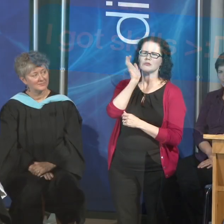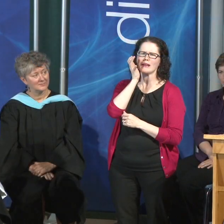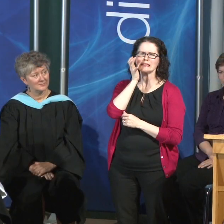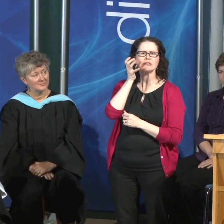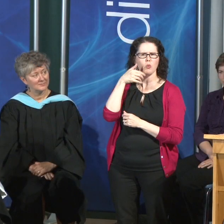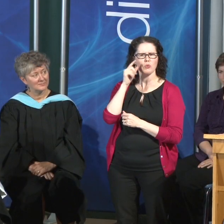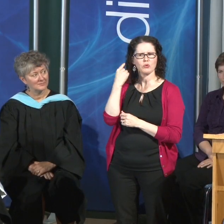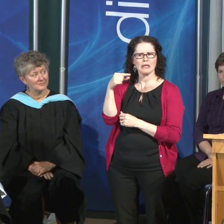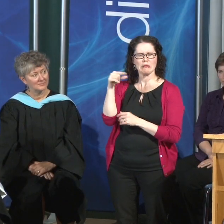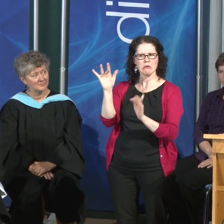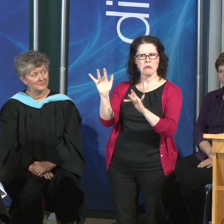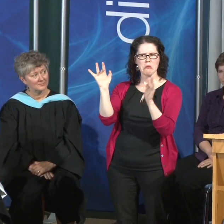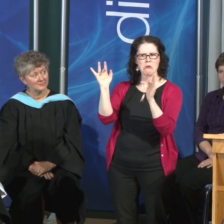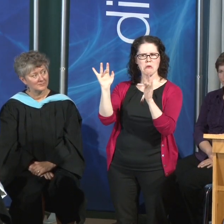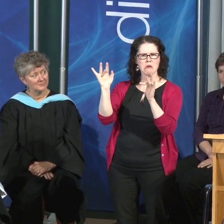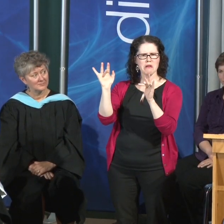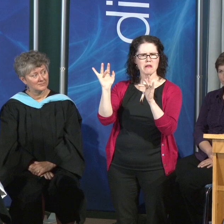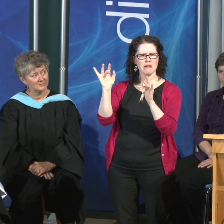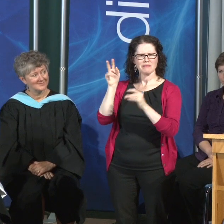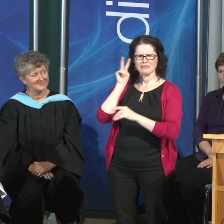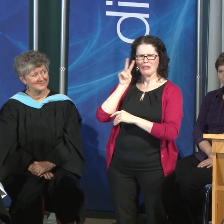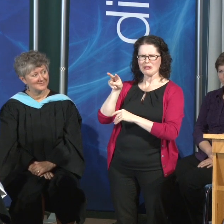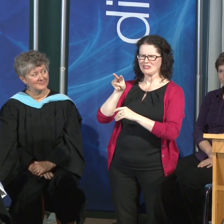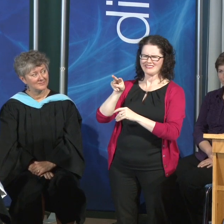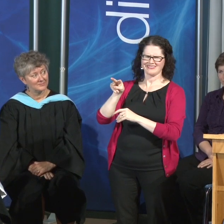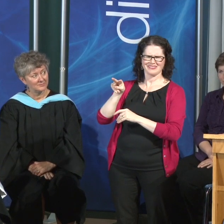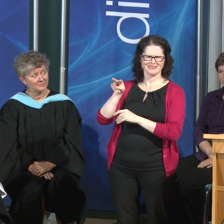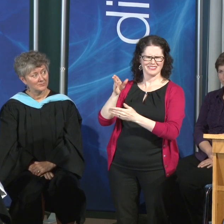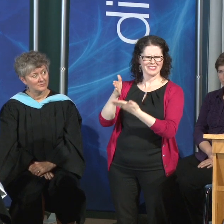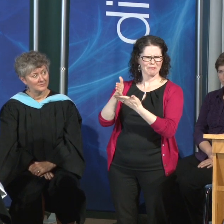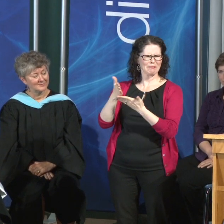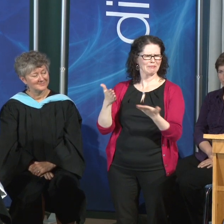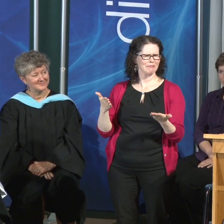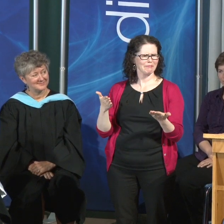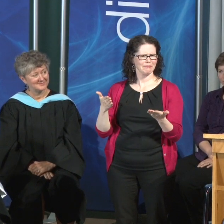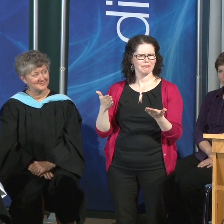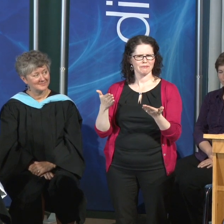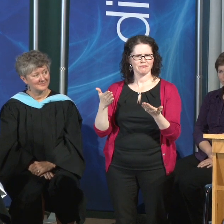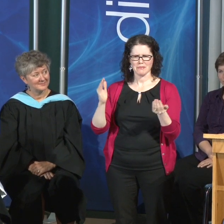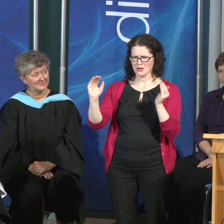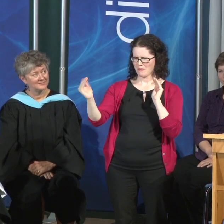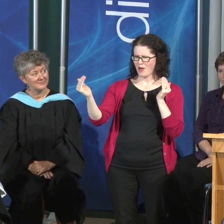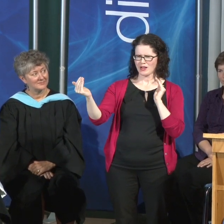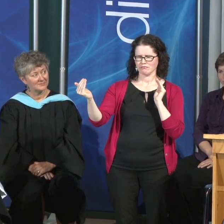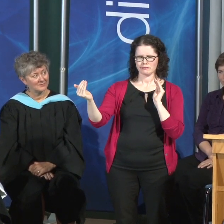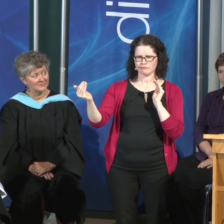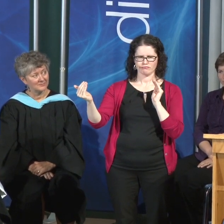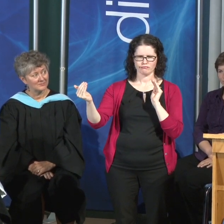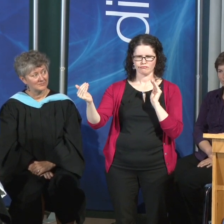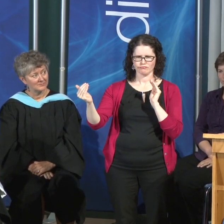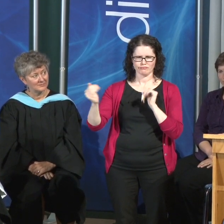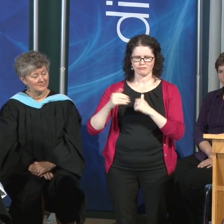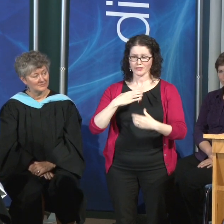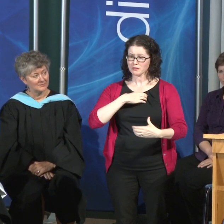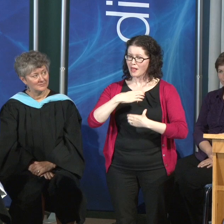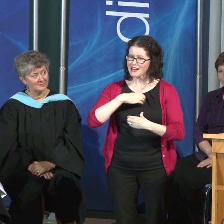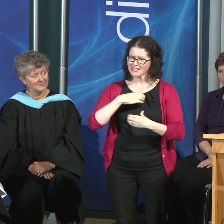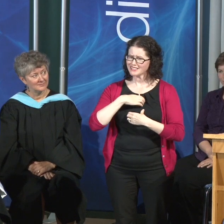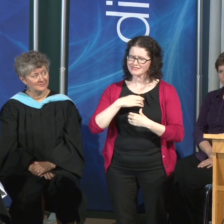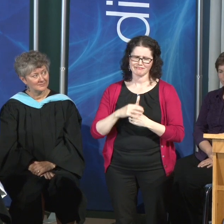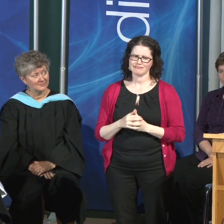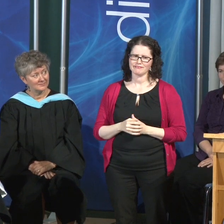stop staring. Stop comparing. Stop complaining.